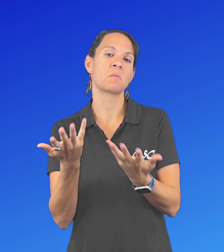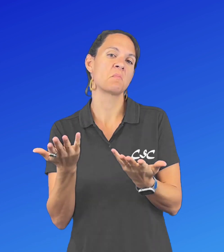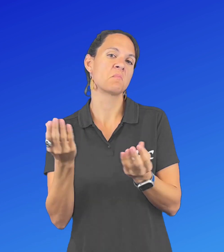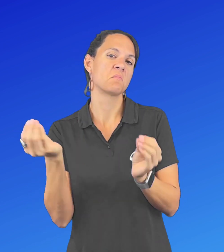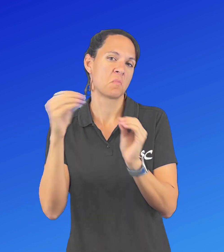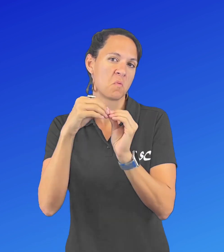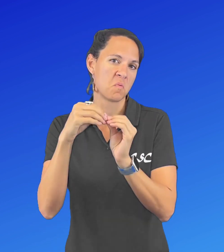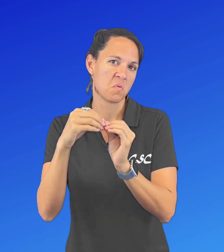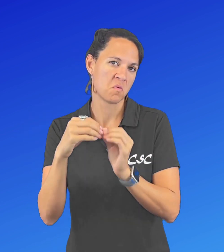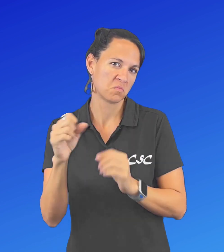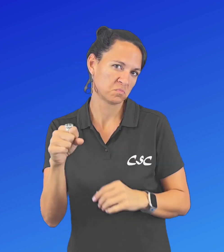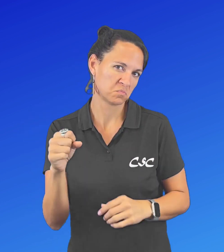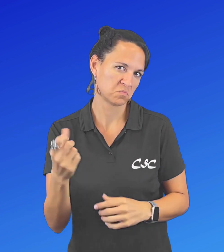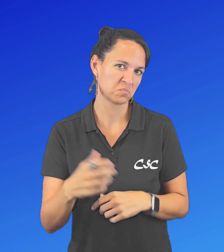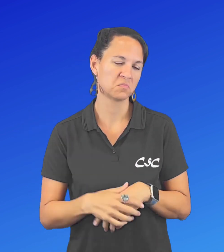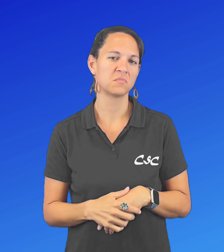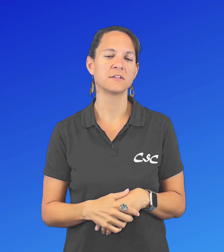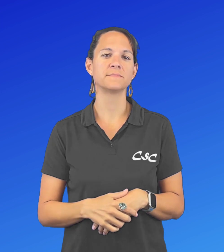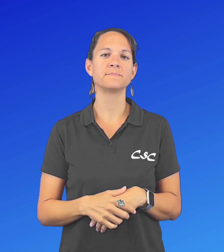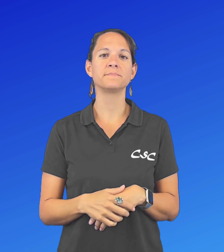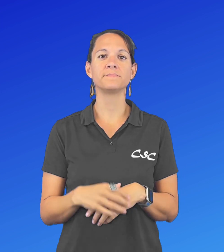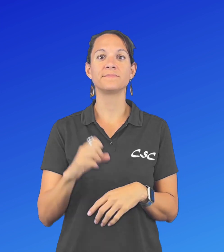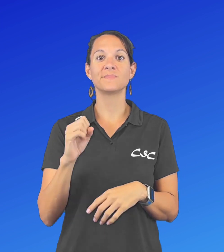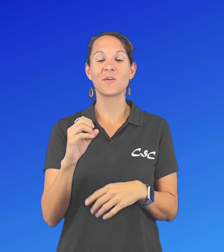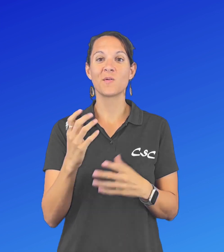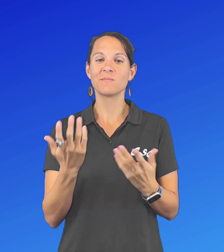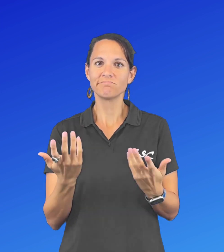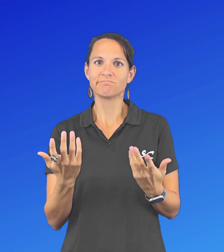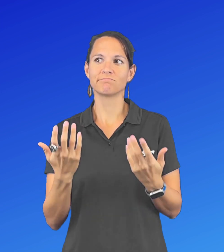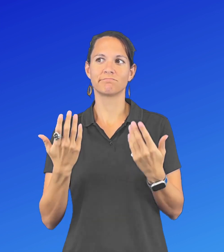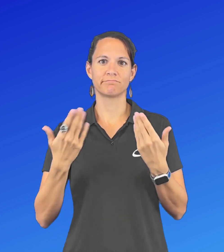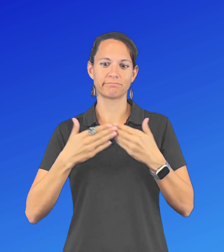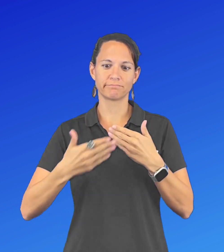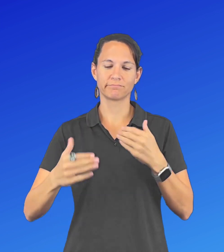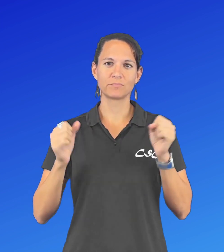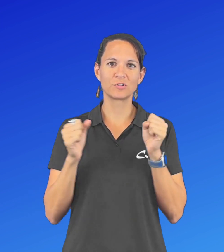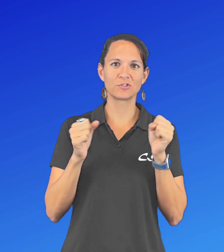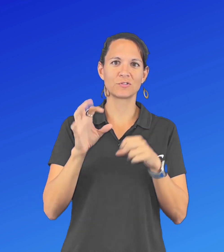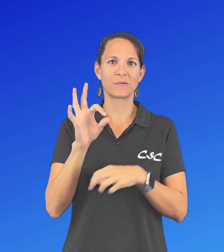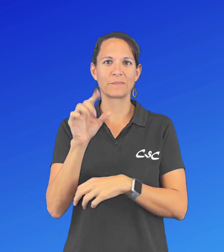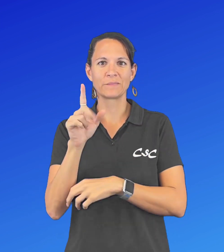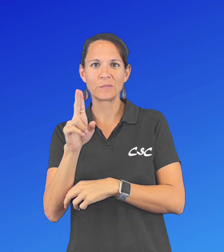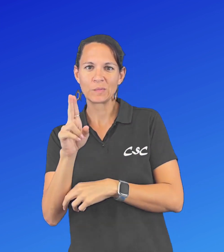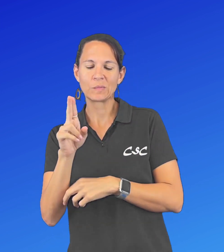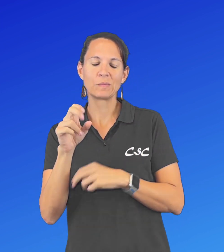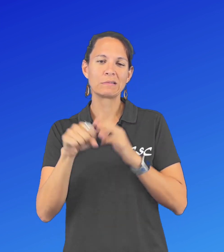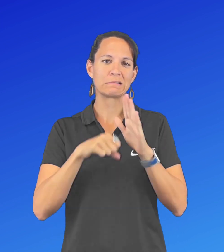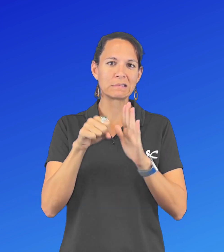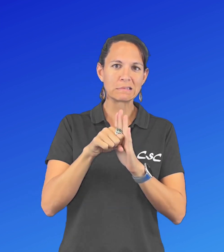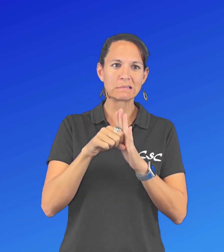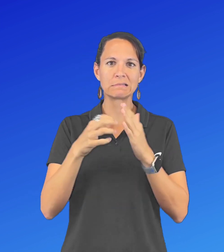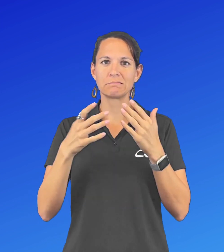So, with this being winter flu season, stay safe and healthy.